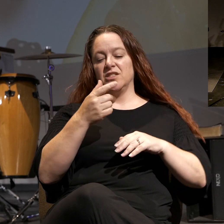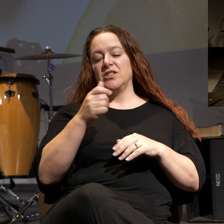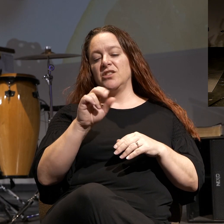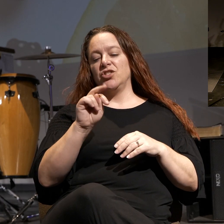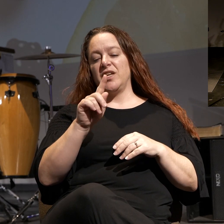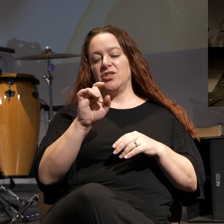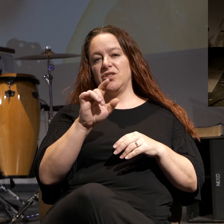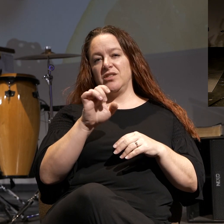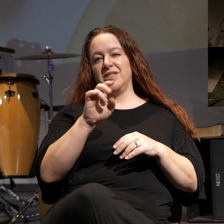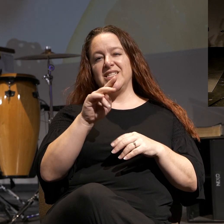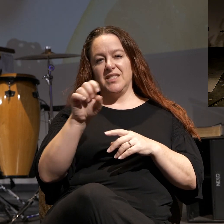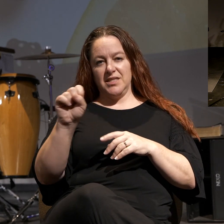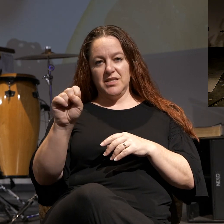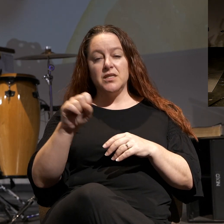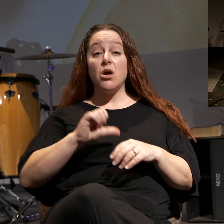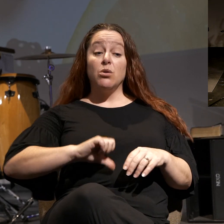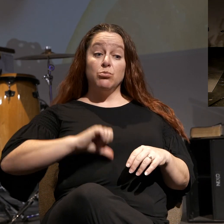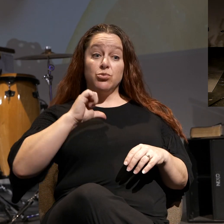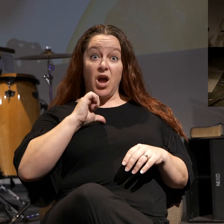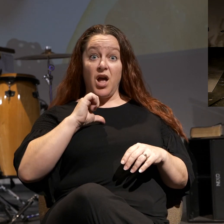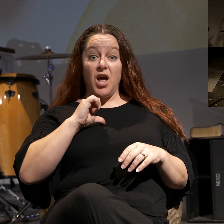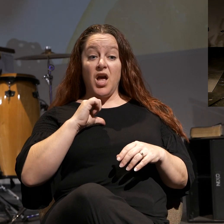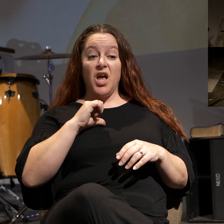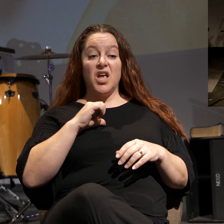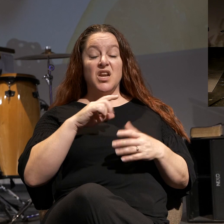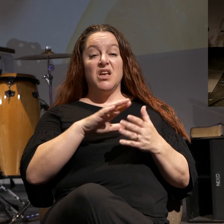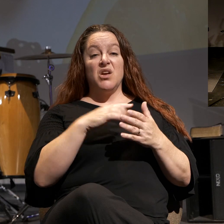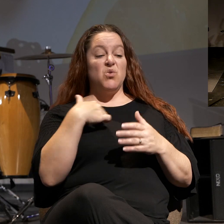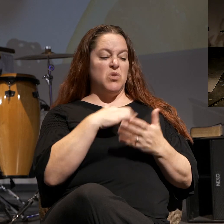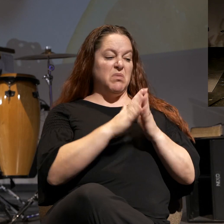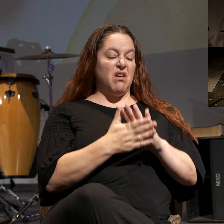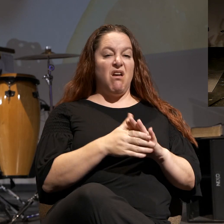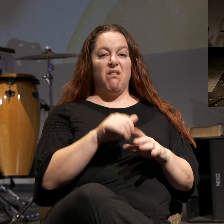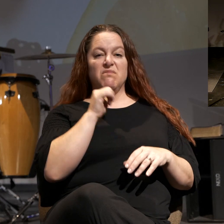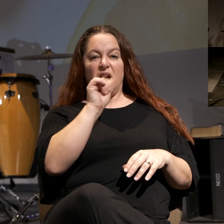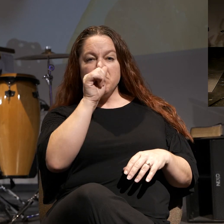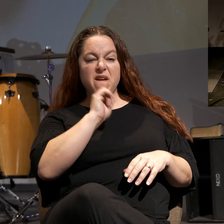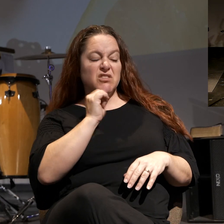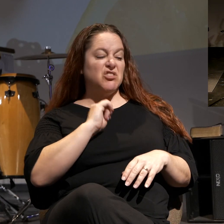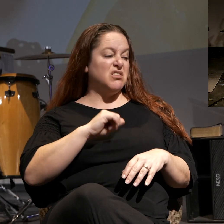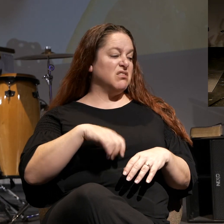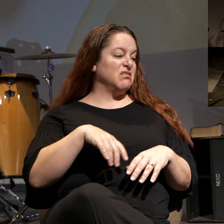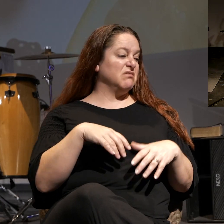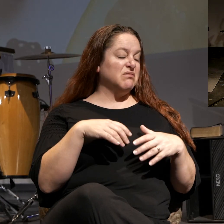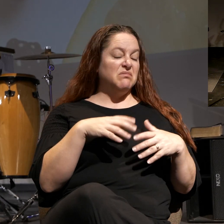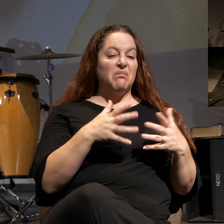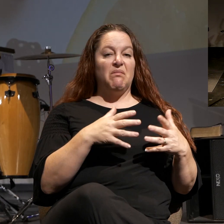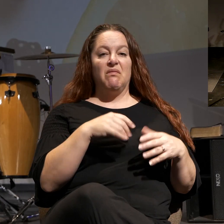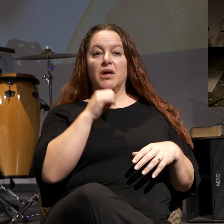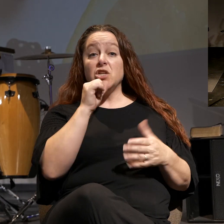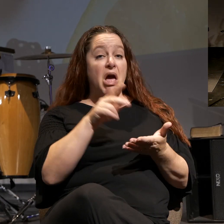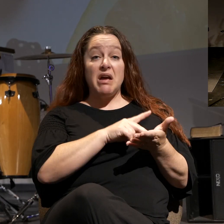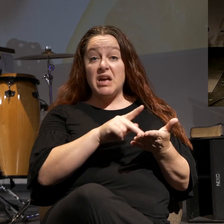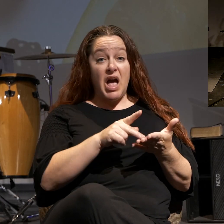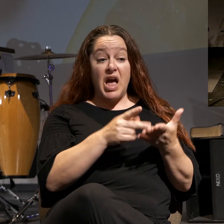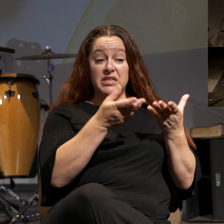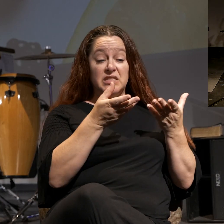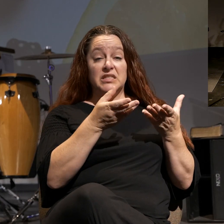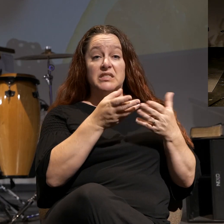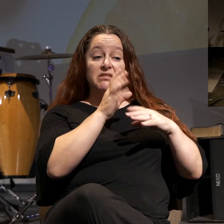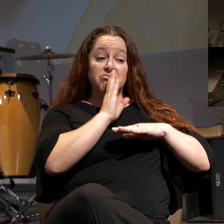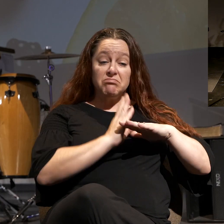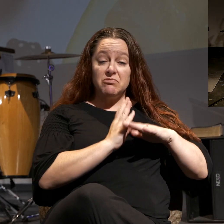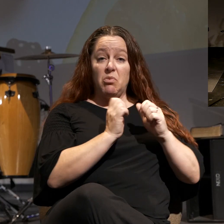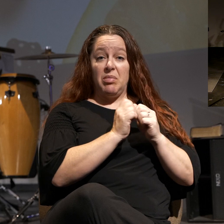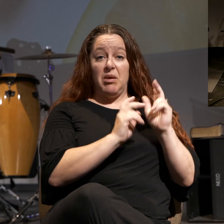list. Pride is what makes us impatient in life and with people. You can't be kind and gentle with people unless